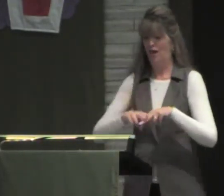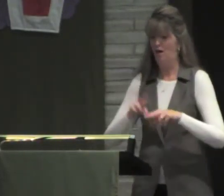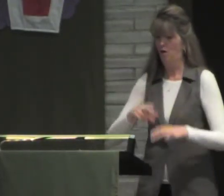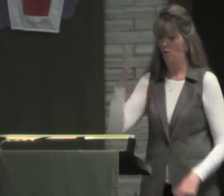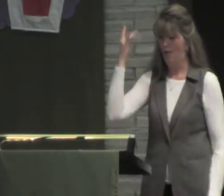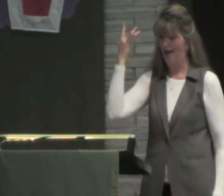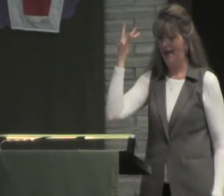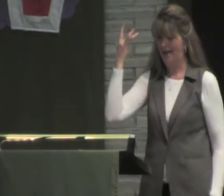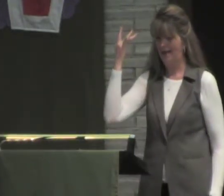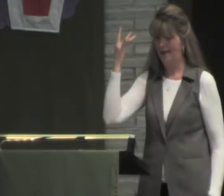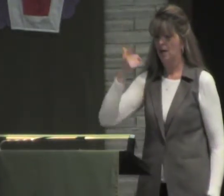chair